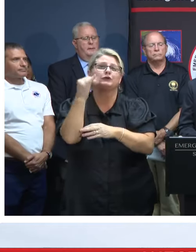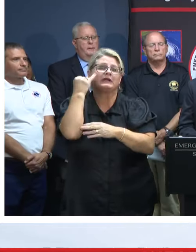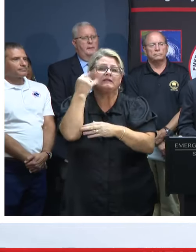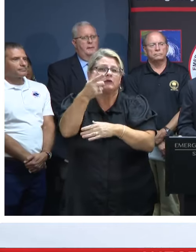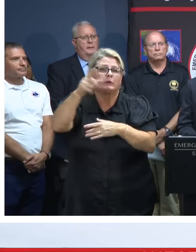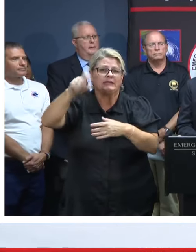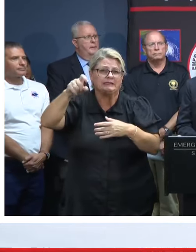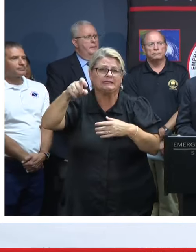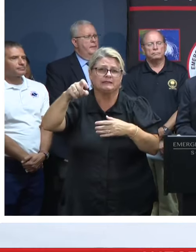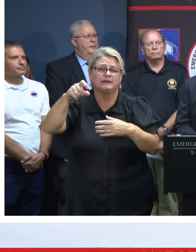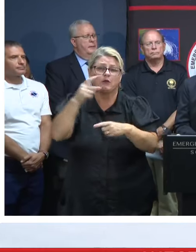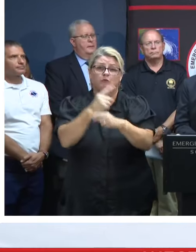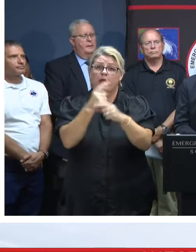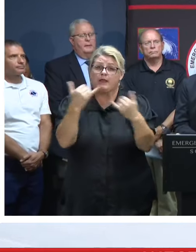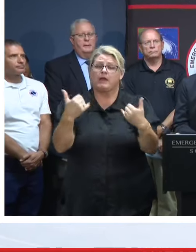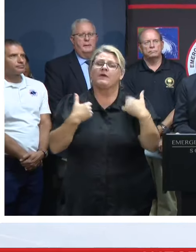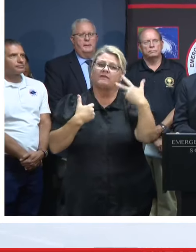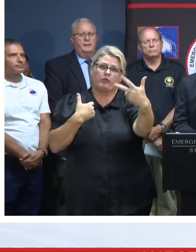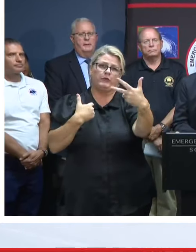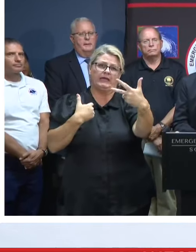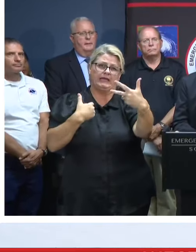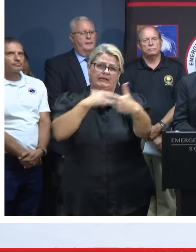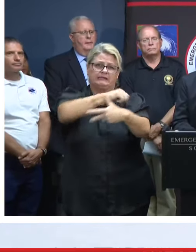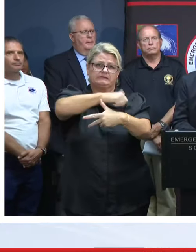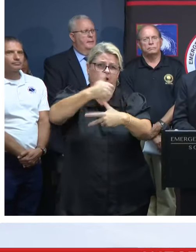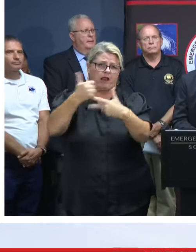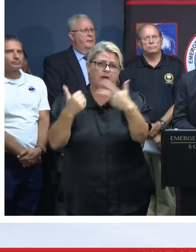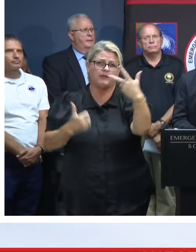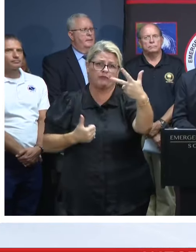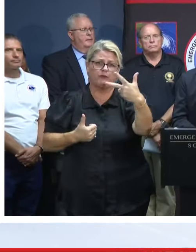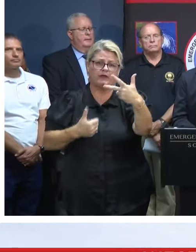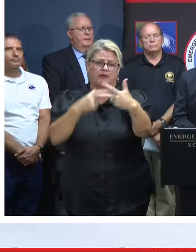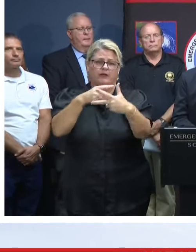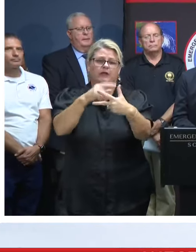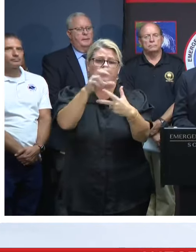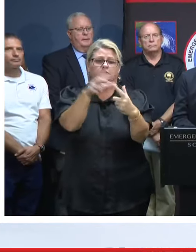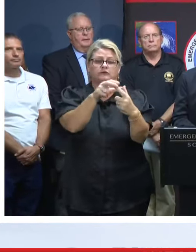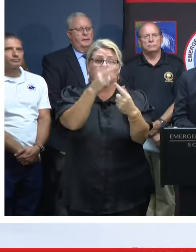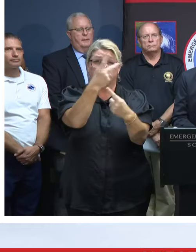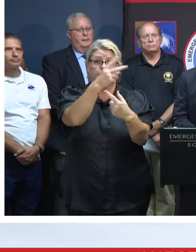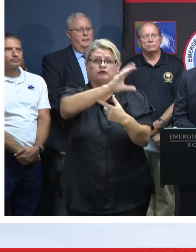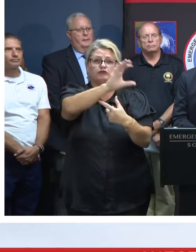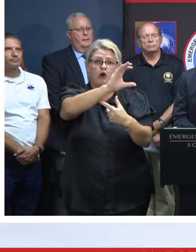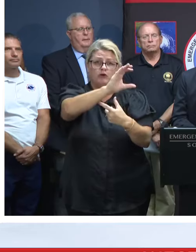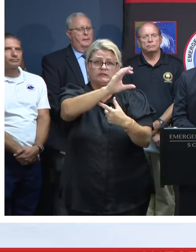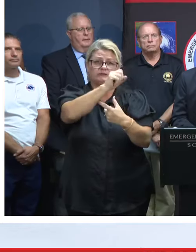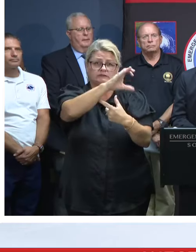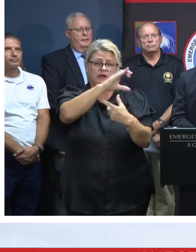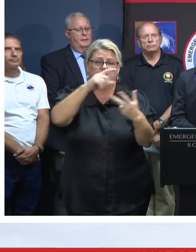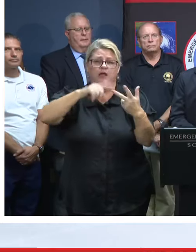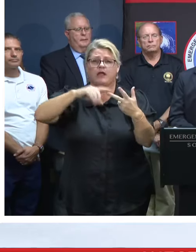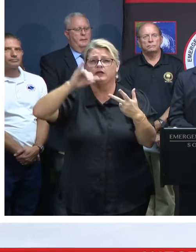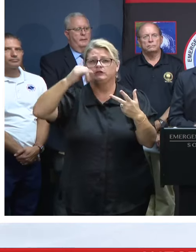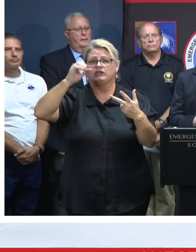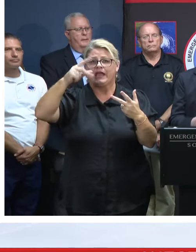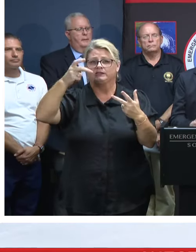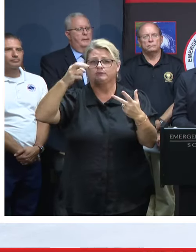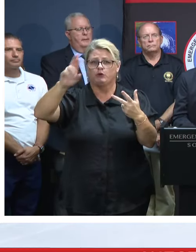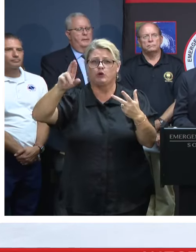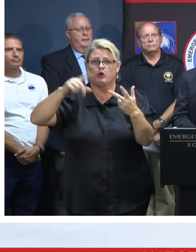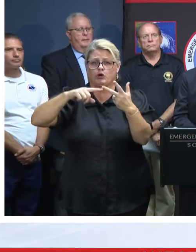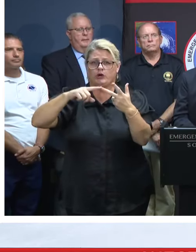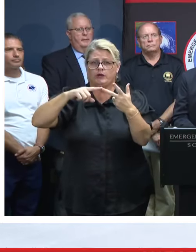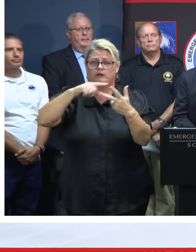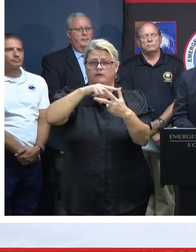affected. As of right now, there are three shelters currently in operation, two in Charleston, one in Jasper County. It gives us a total population